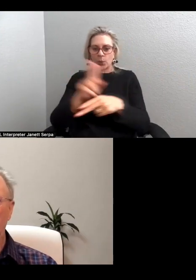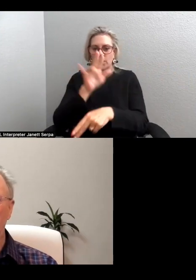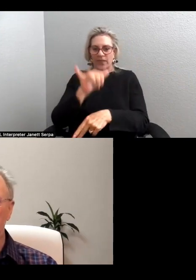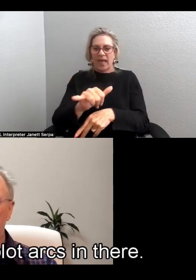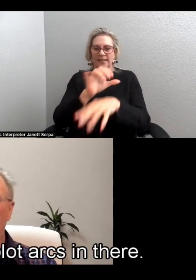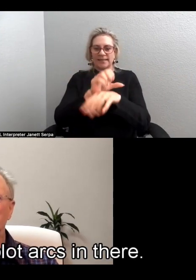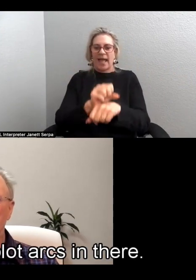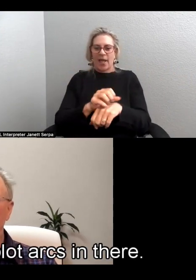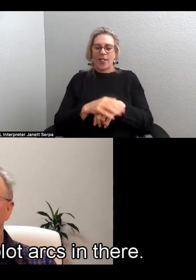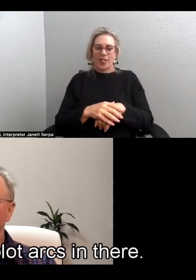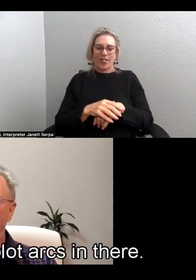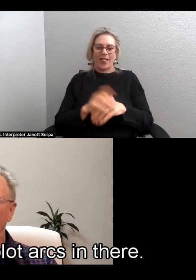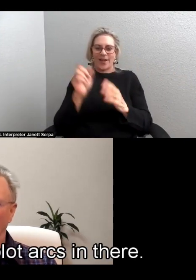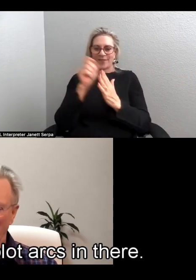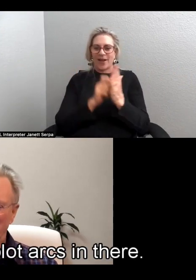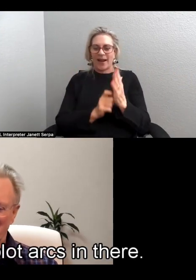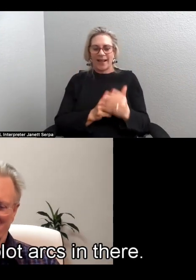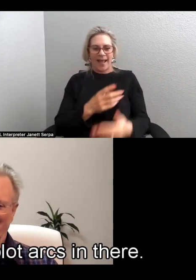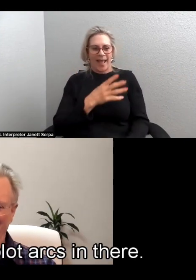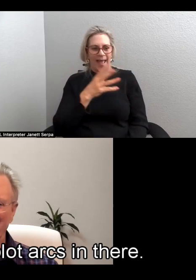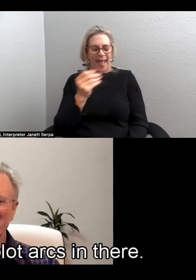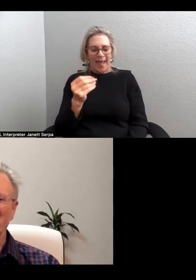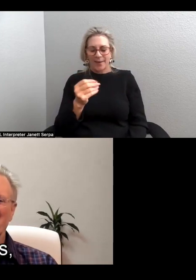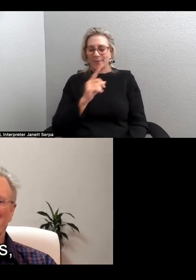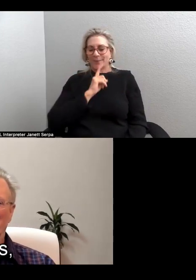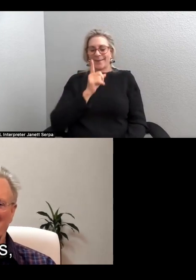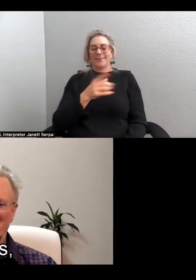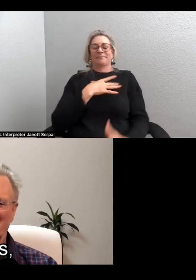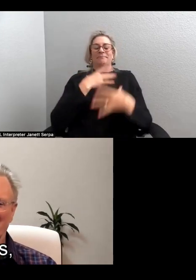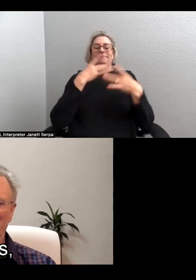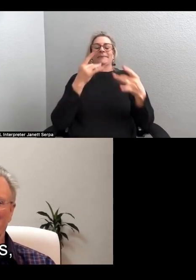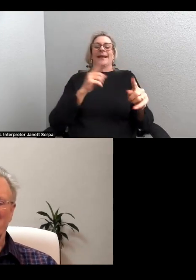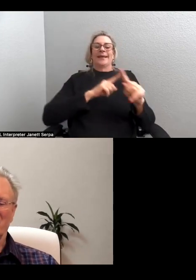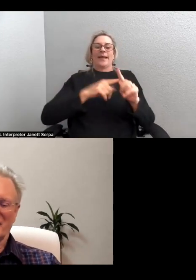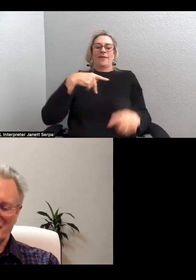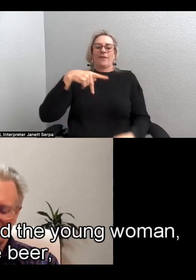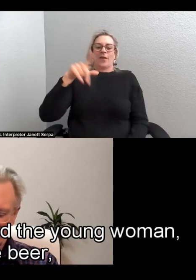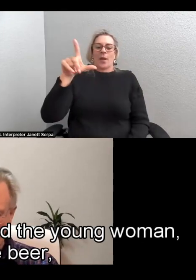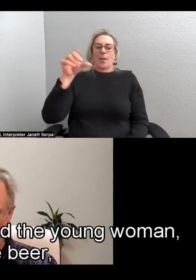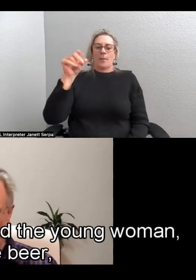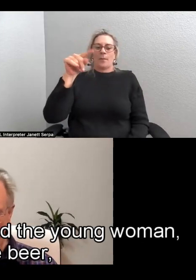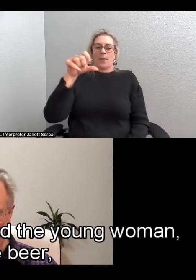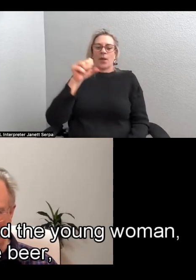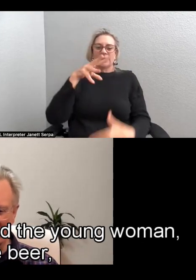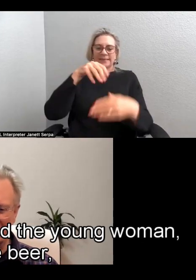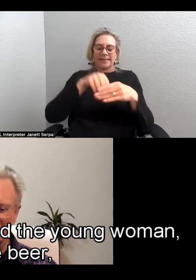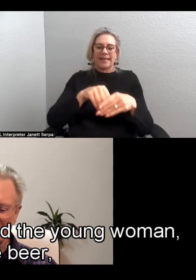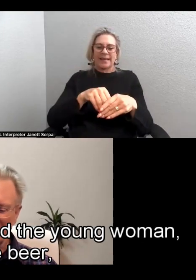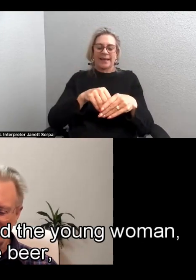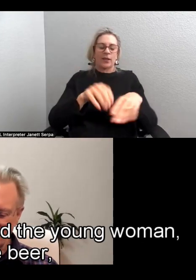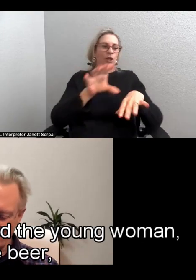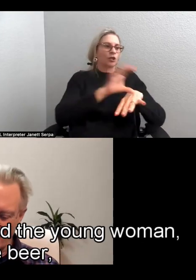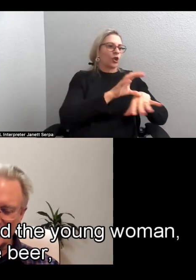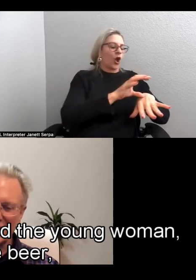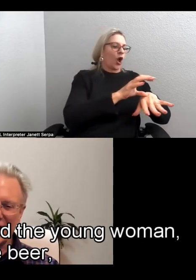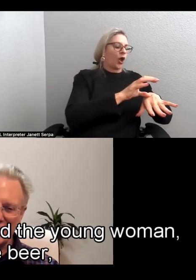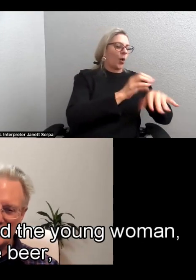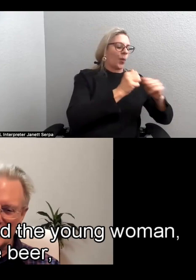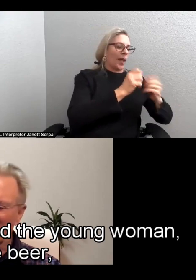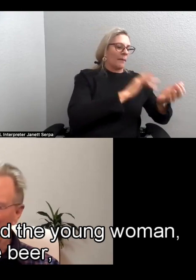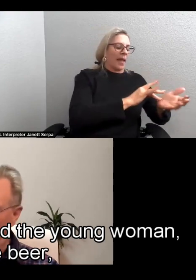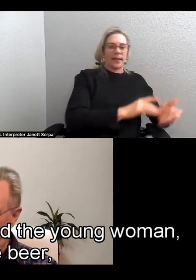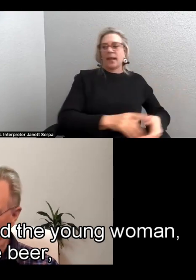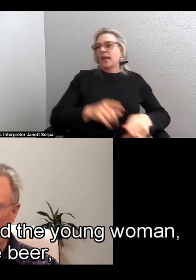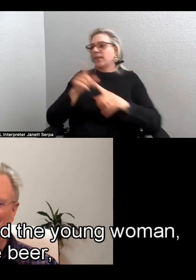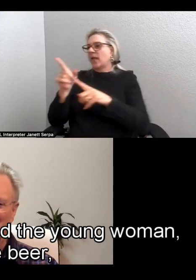And there's multiple plot arcs in there. Yes. With medicine and the young woman and